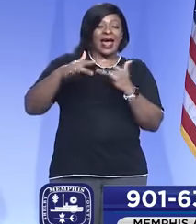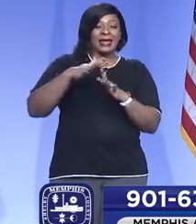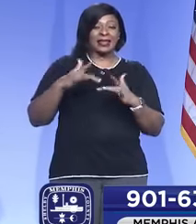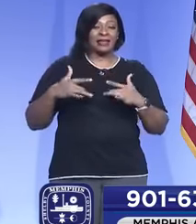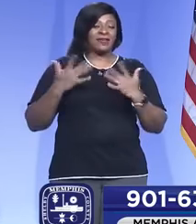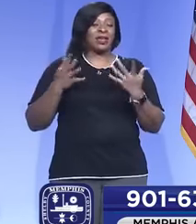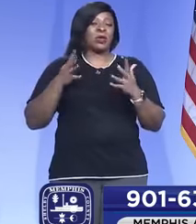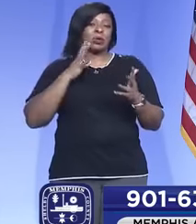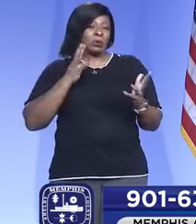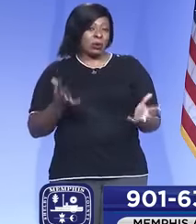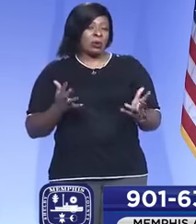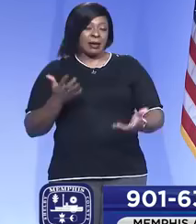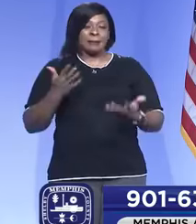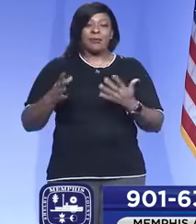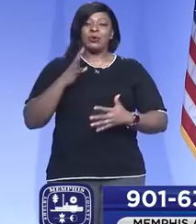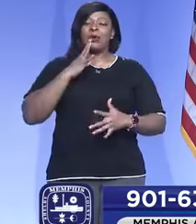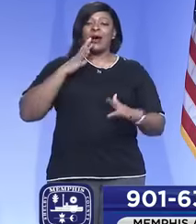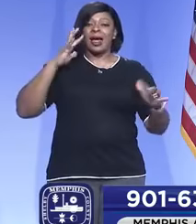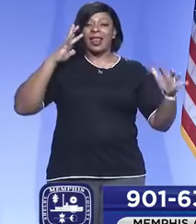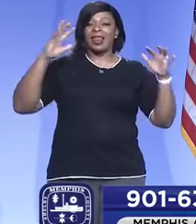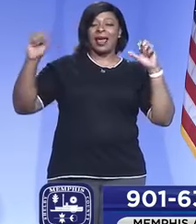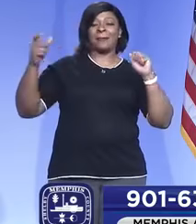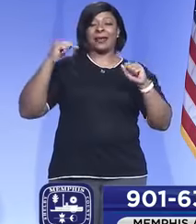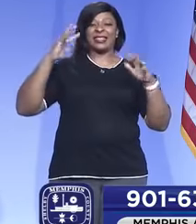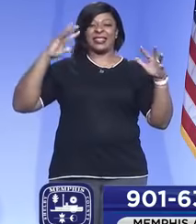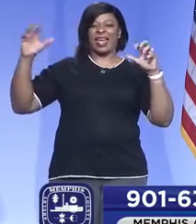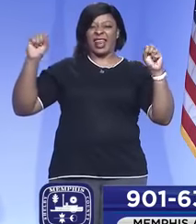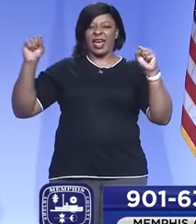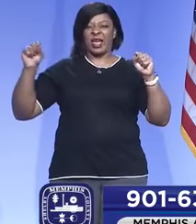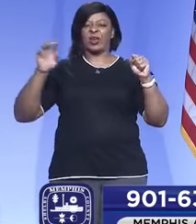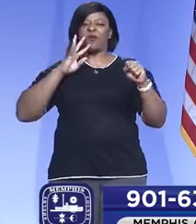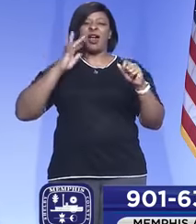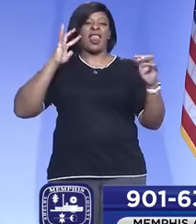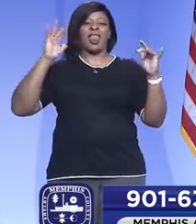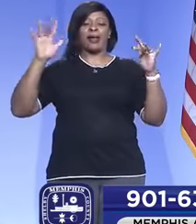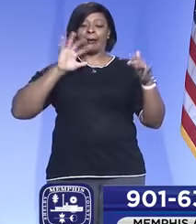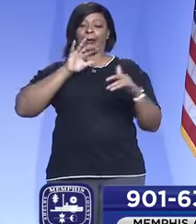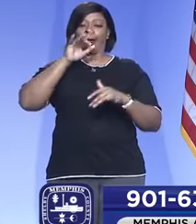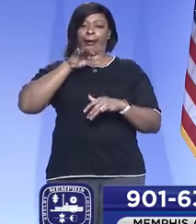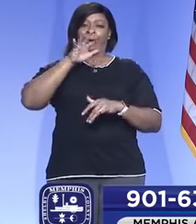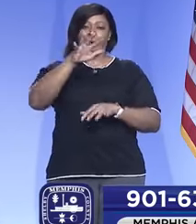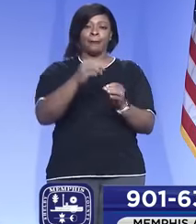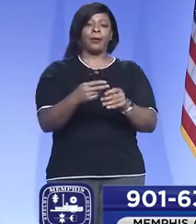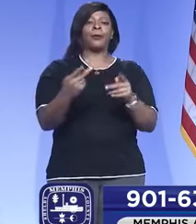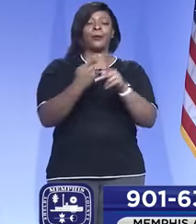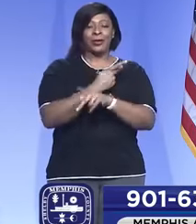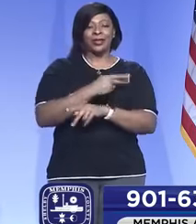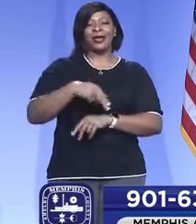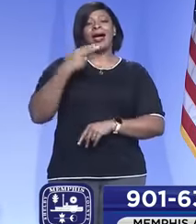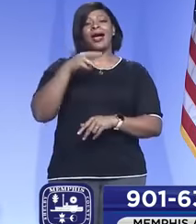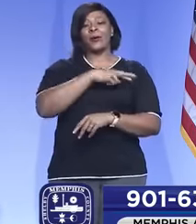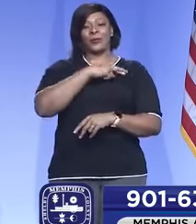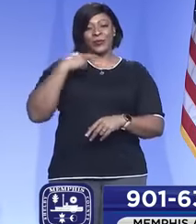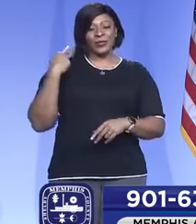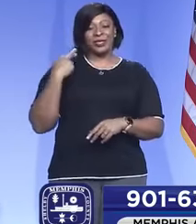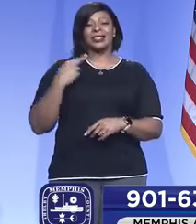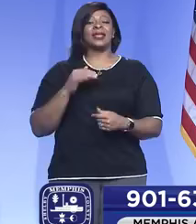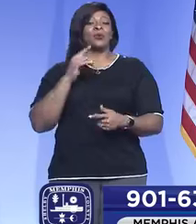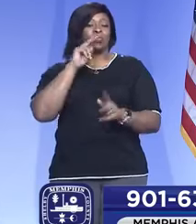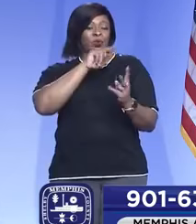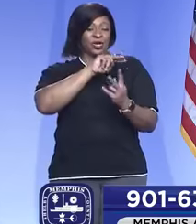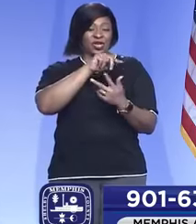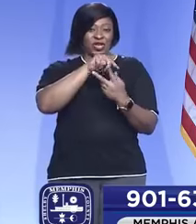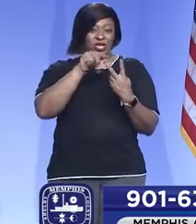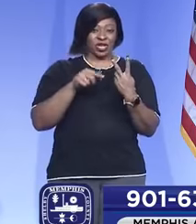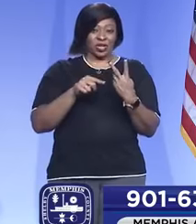talking, maybe even talking loud because the sound is louder, those are high risk for transmission. So we actually look at all of those